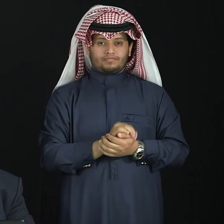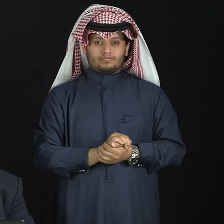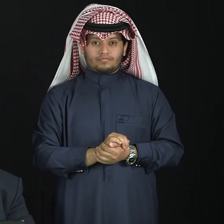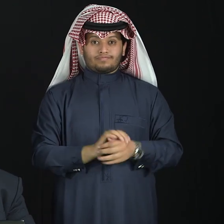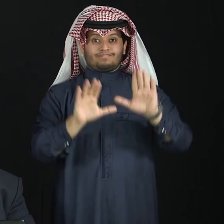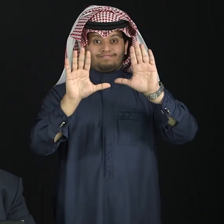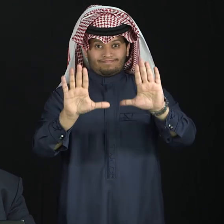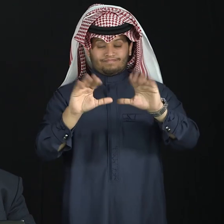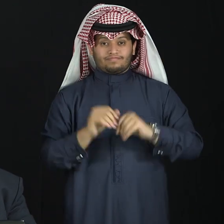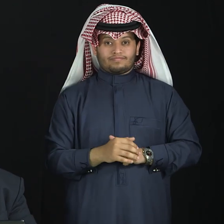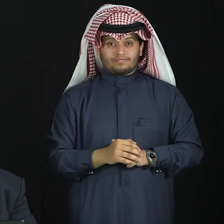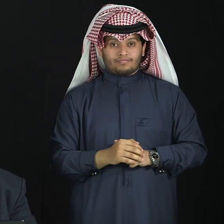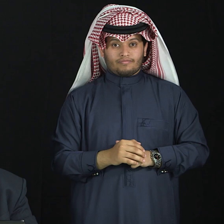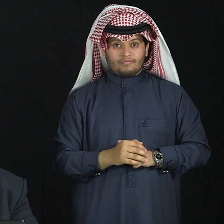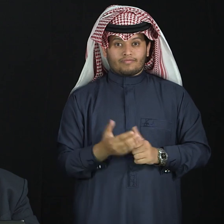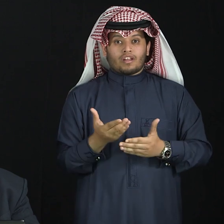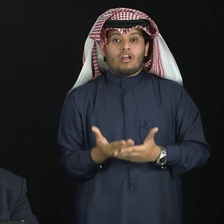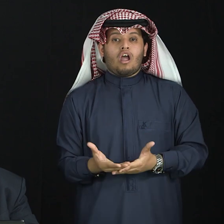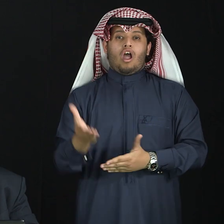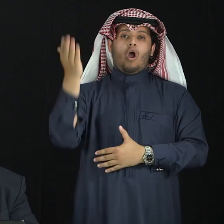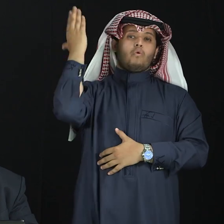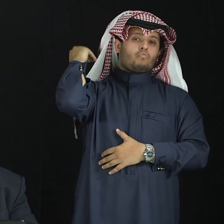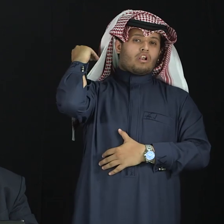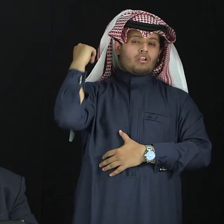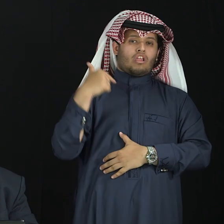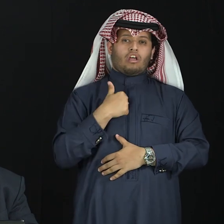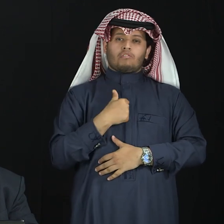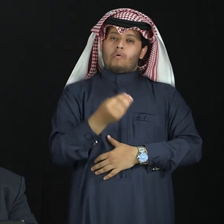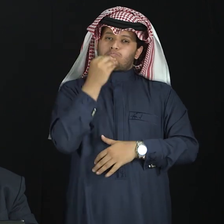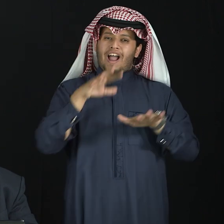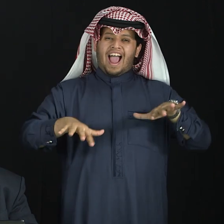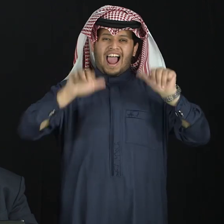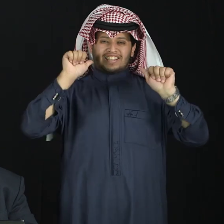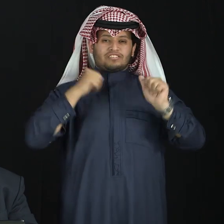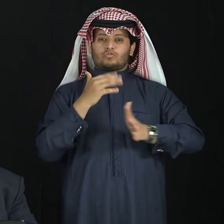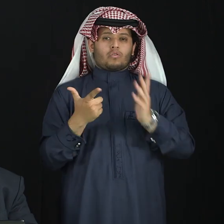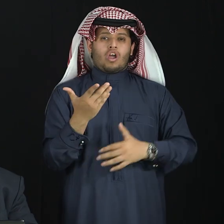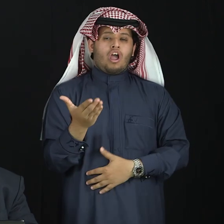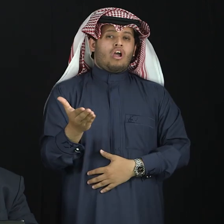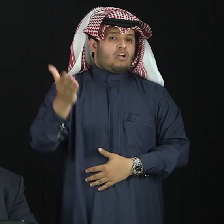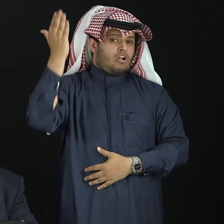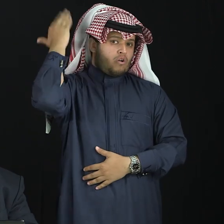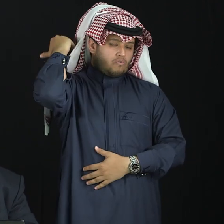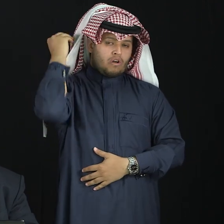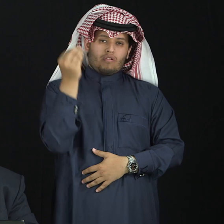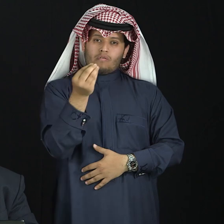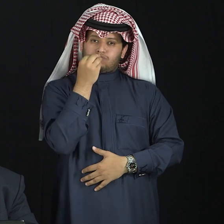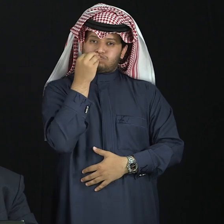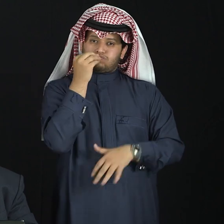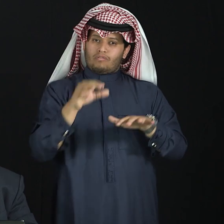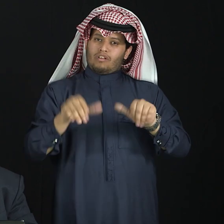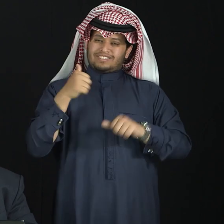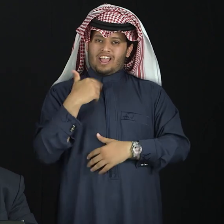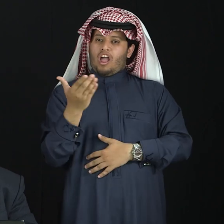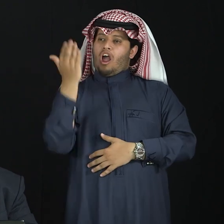I What about the past? I just refer to the past like this. Past. Yes. It means I